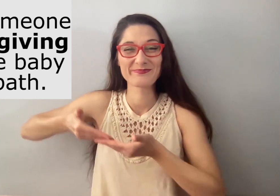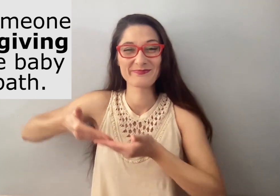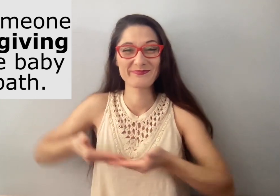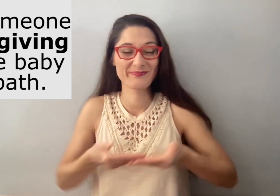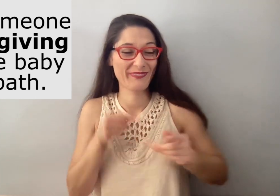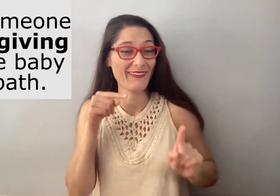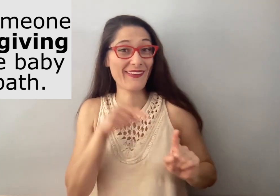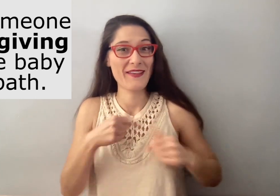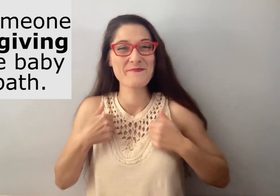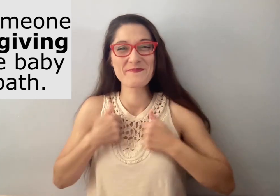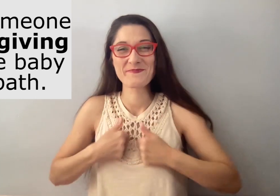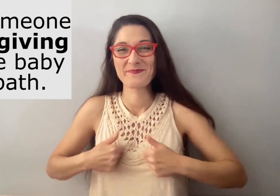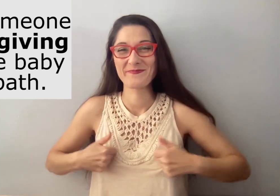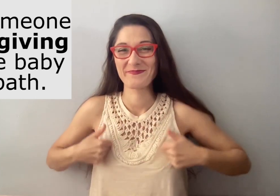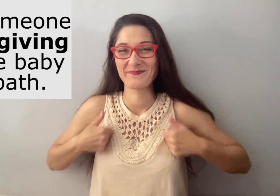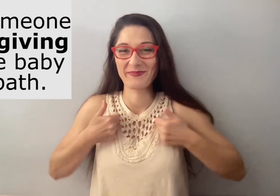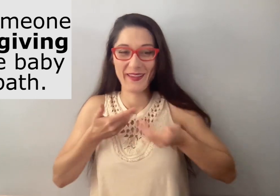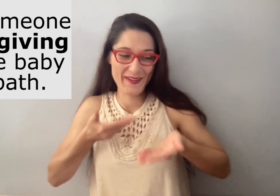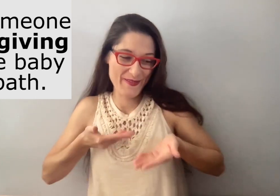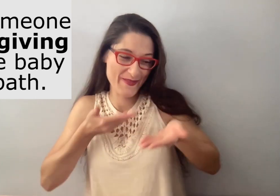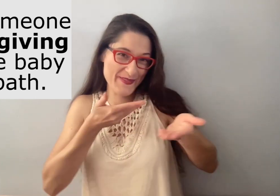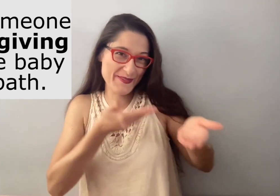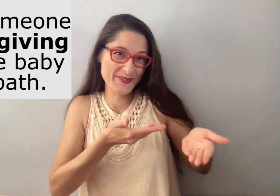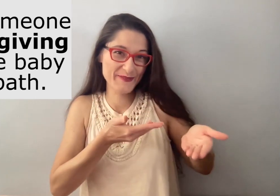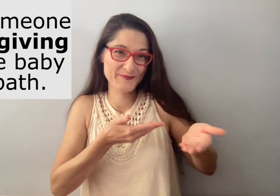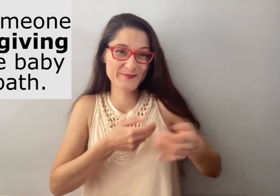This video is about a baby having a bath.